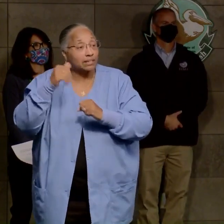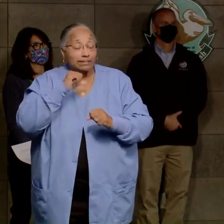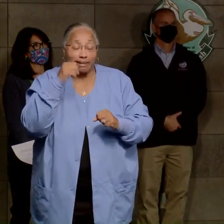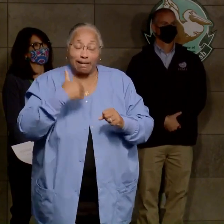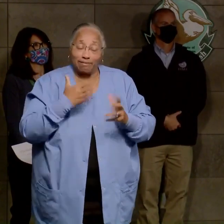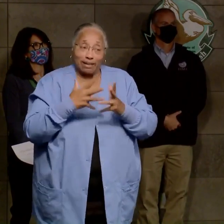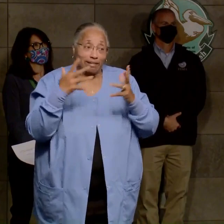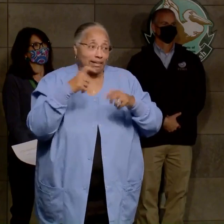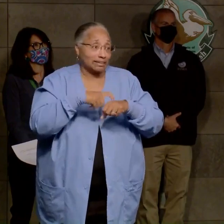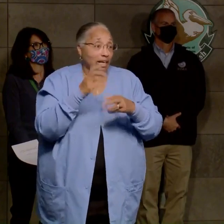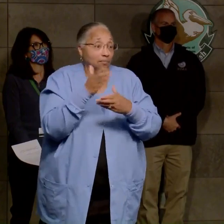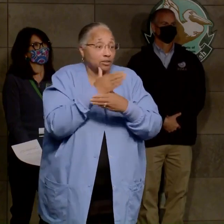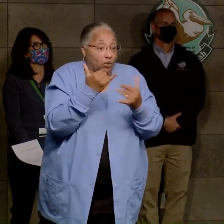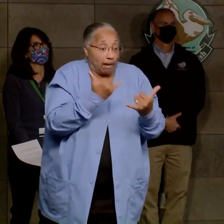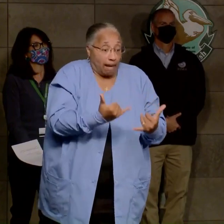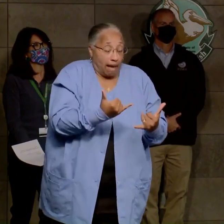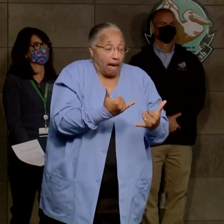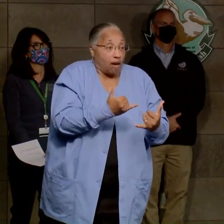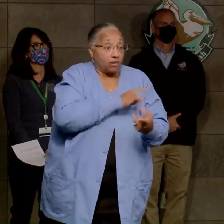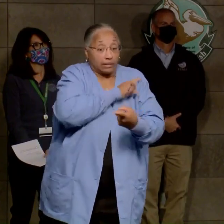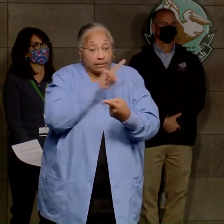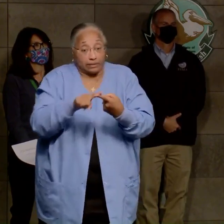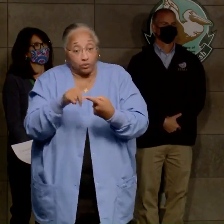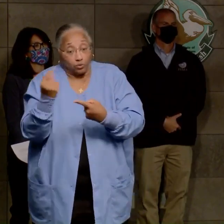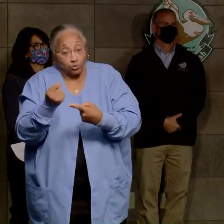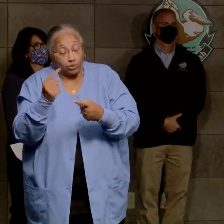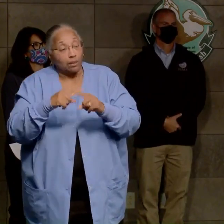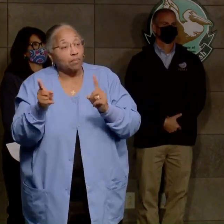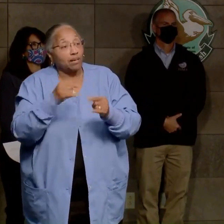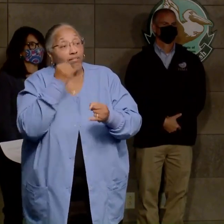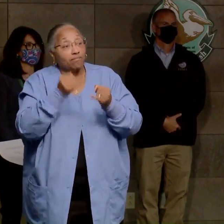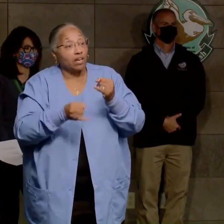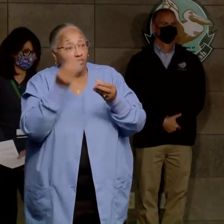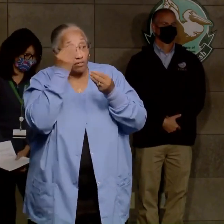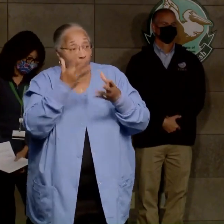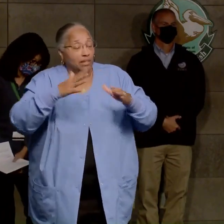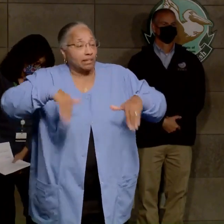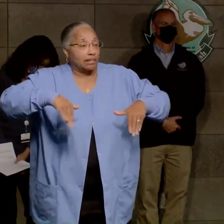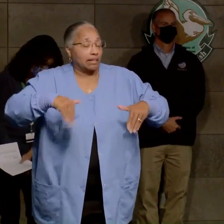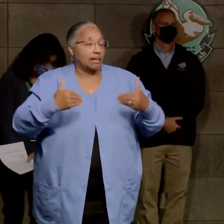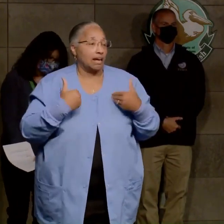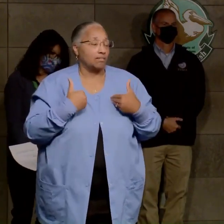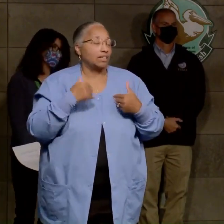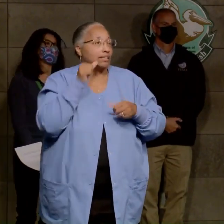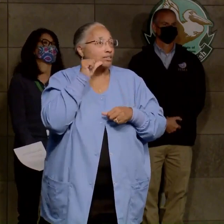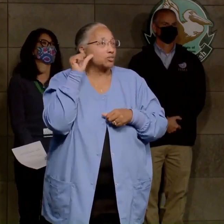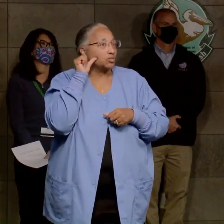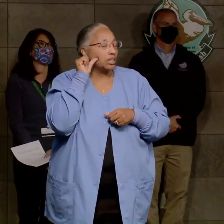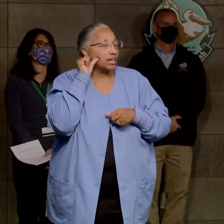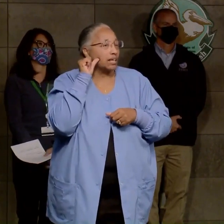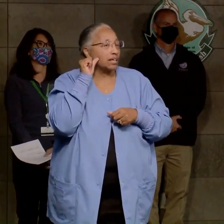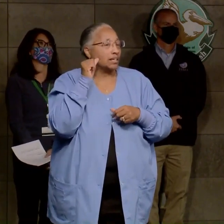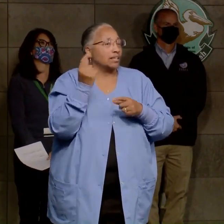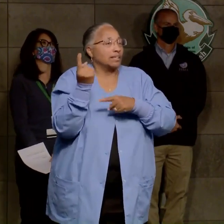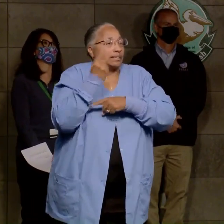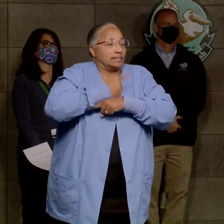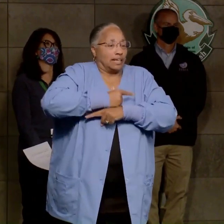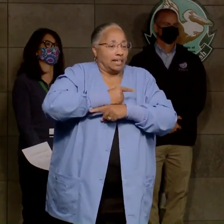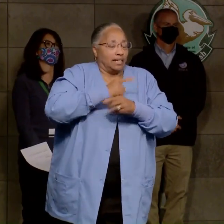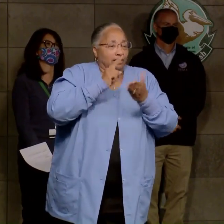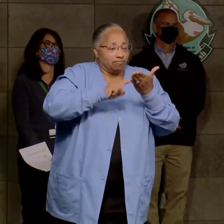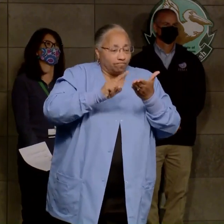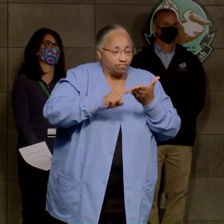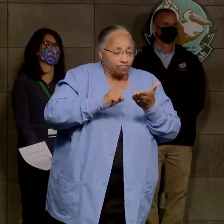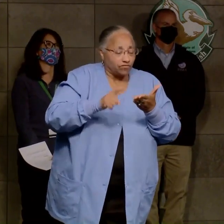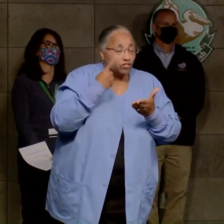between now and Tuesday, but we don't have final information. Yesterday was primarily a day of assessment for the power